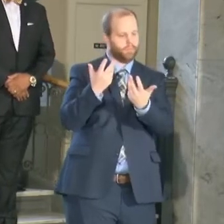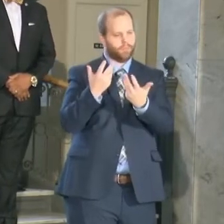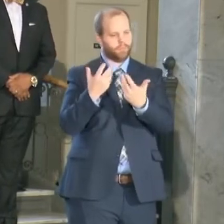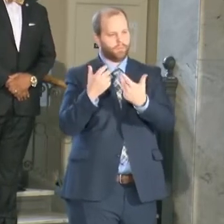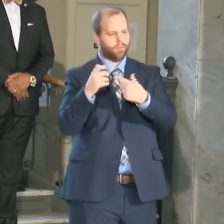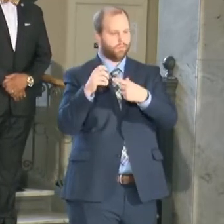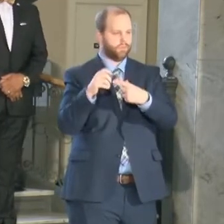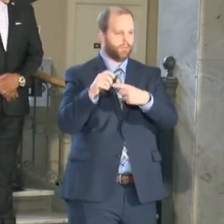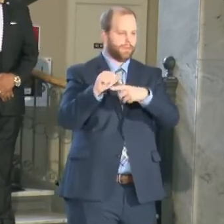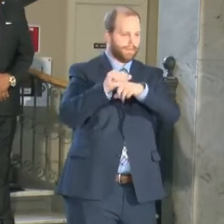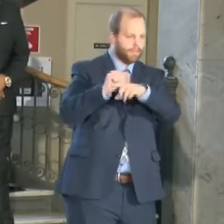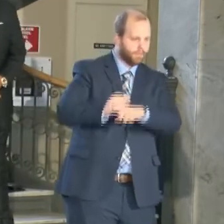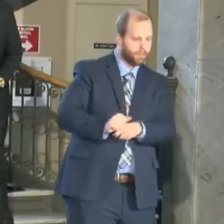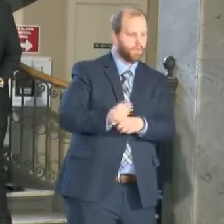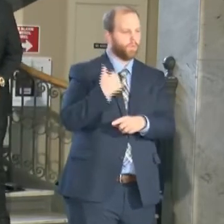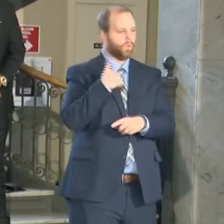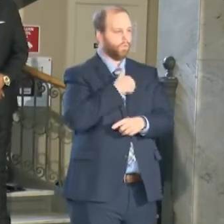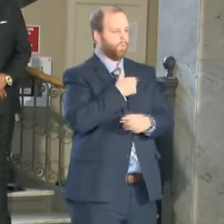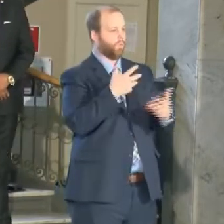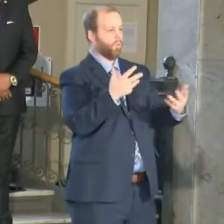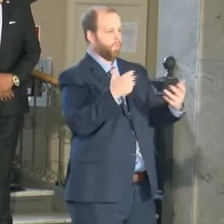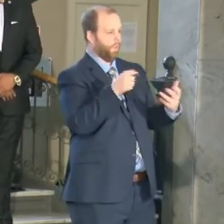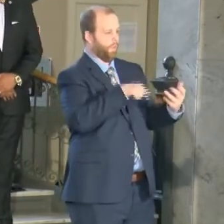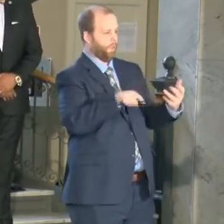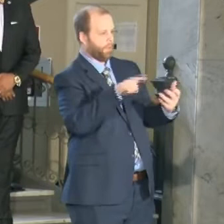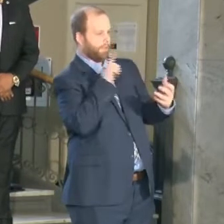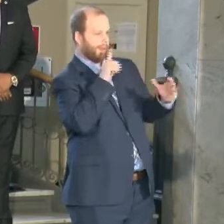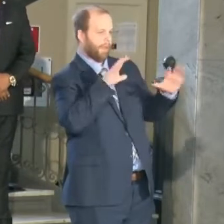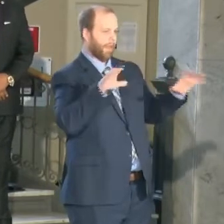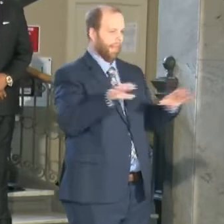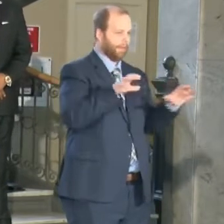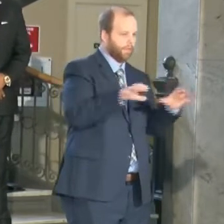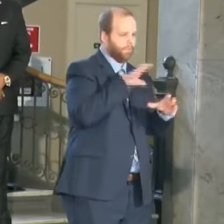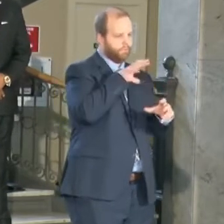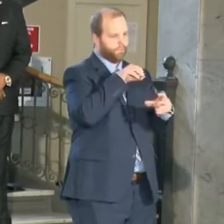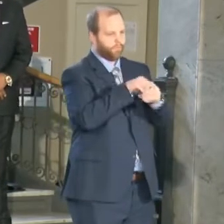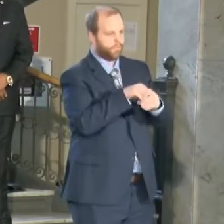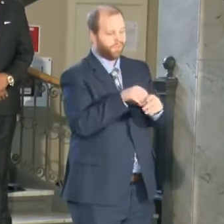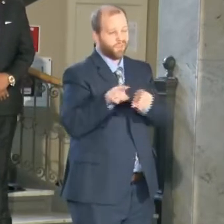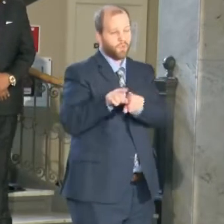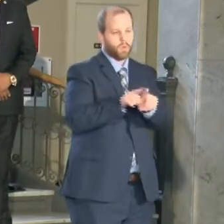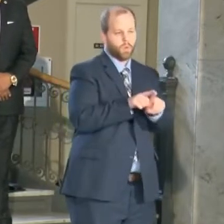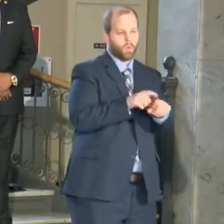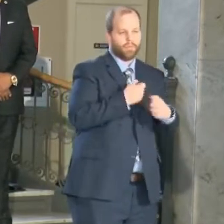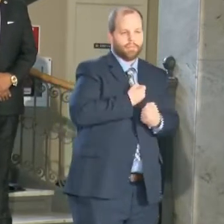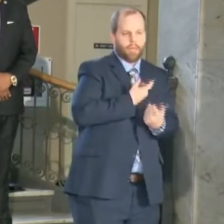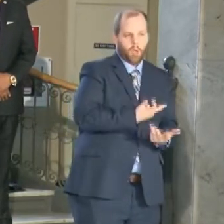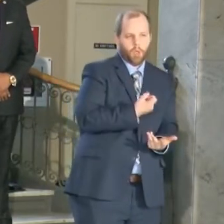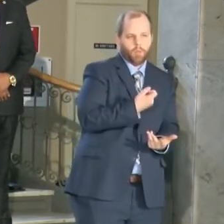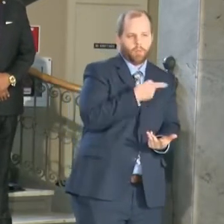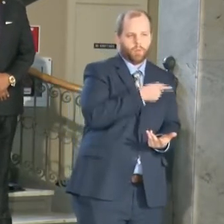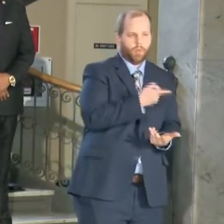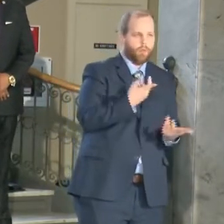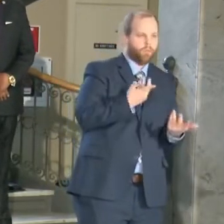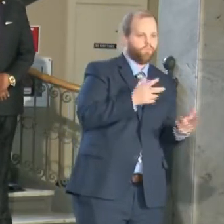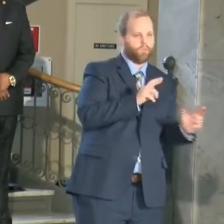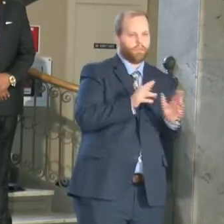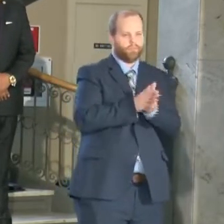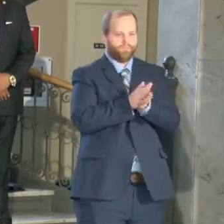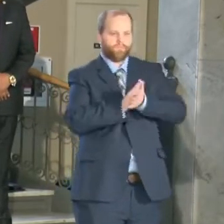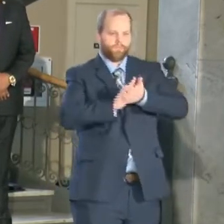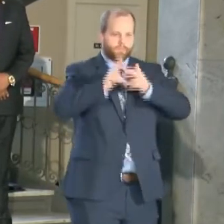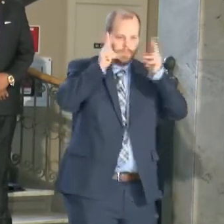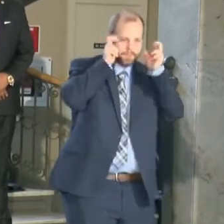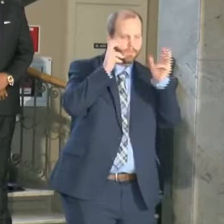active engaged and quite frankly kind of tired so they're not getting into any mischief as well and so when we talk through these organizations we have to be new innovative